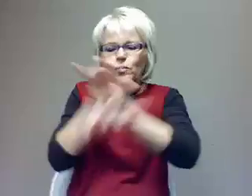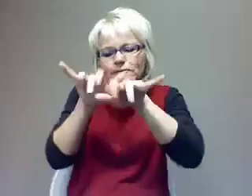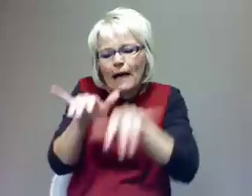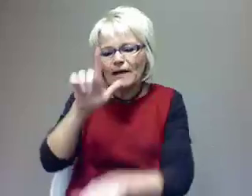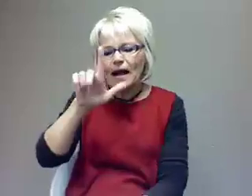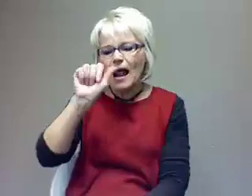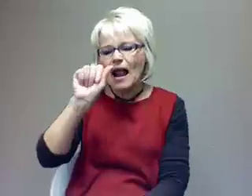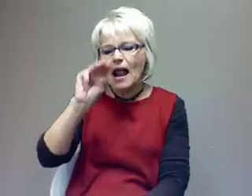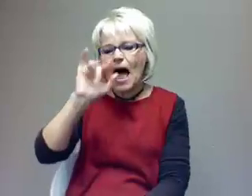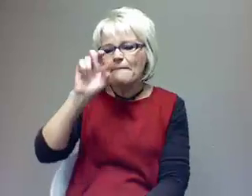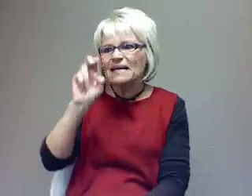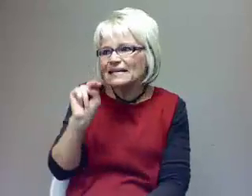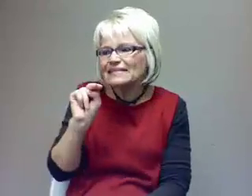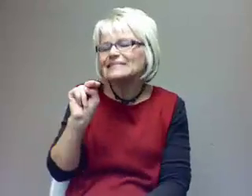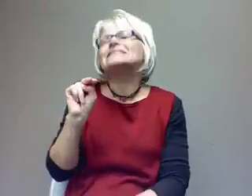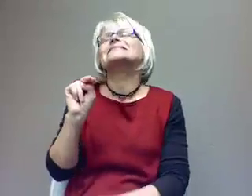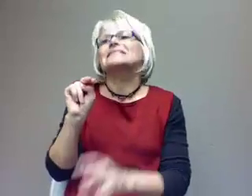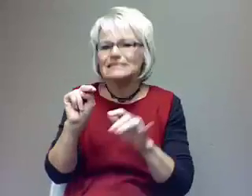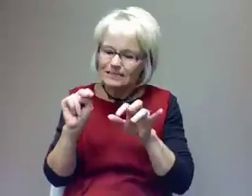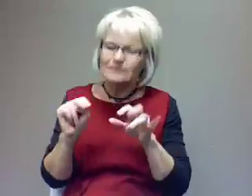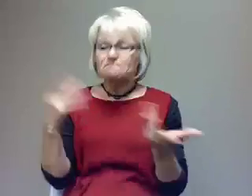waiting and these little thumbnails come up on the screen and I'm like,